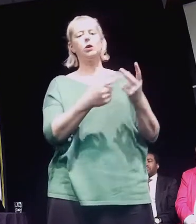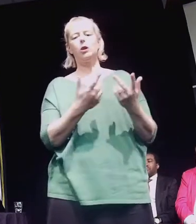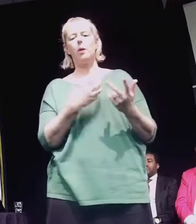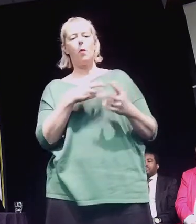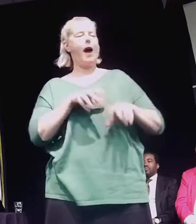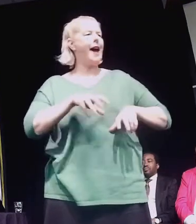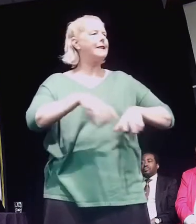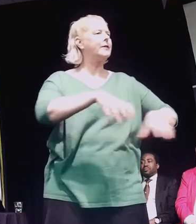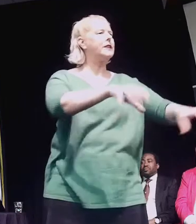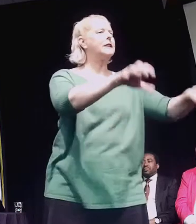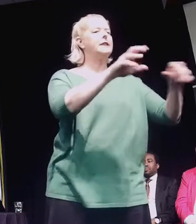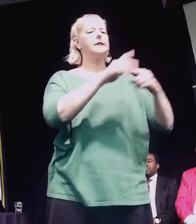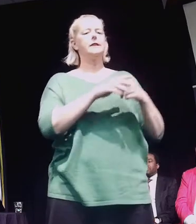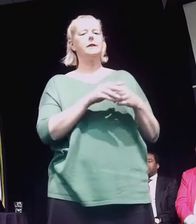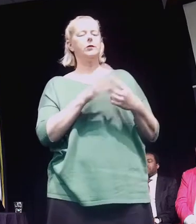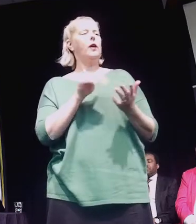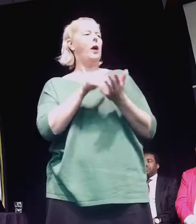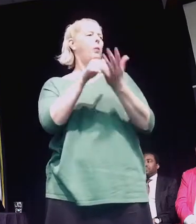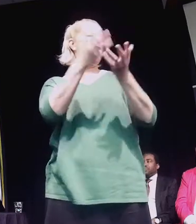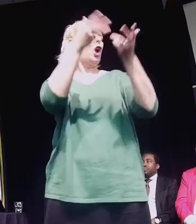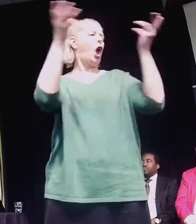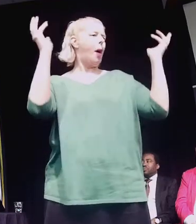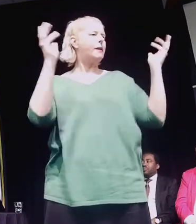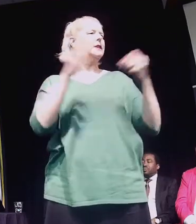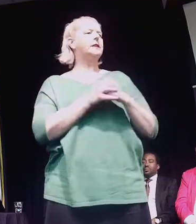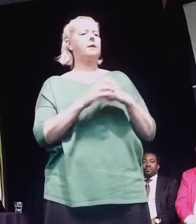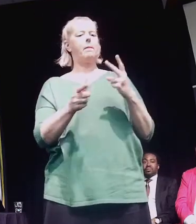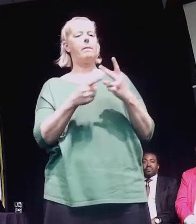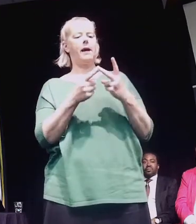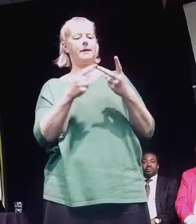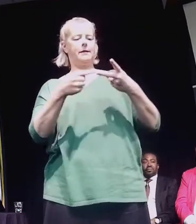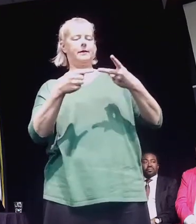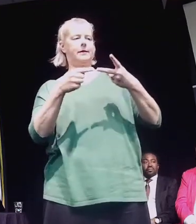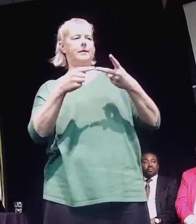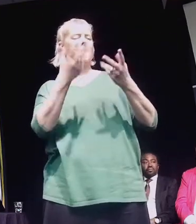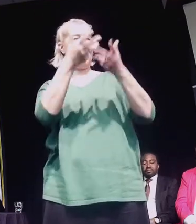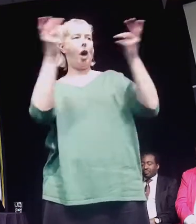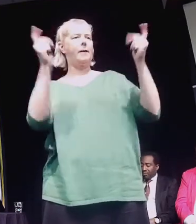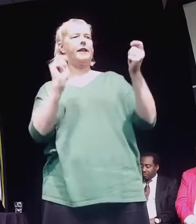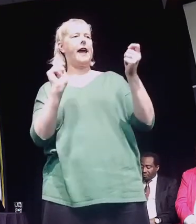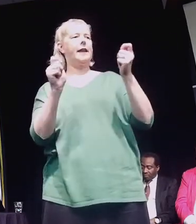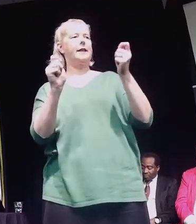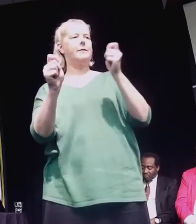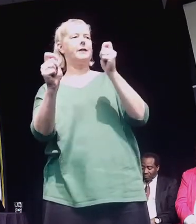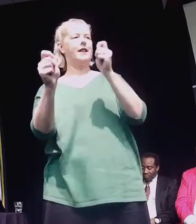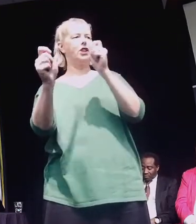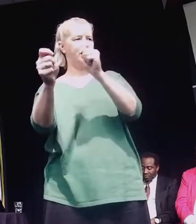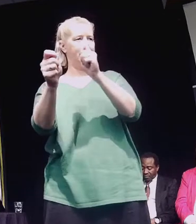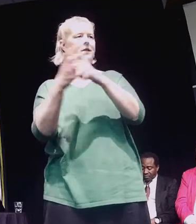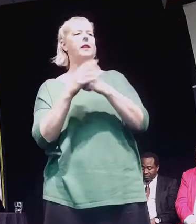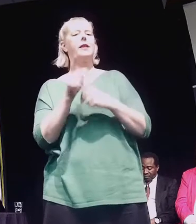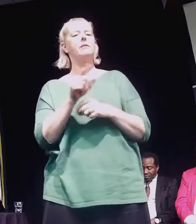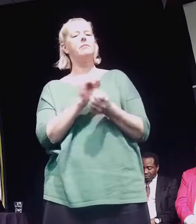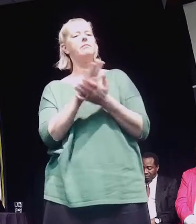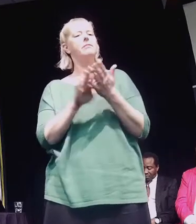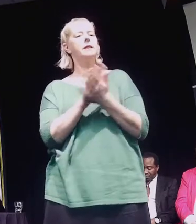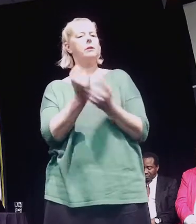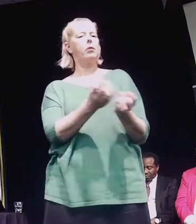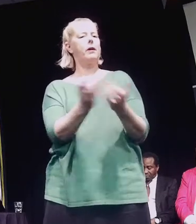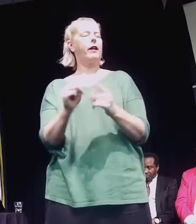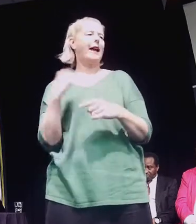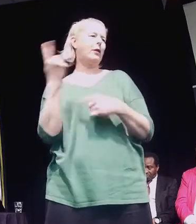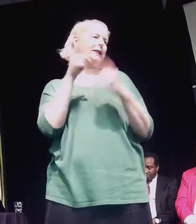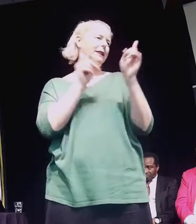also what we've also got to look at is the climate adaptation. And what climate adaptation is about, is about preparing our city for climate